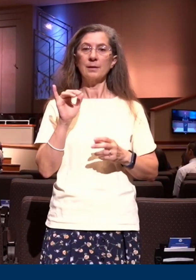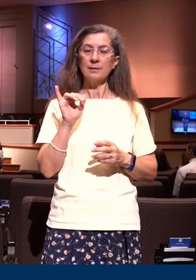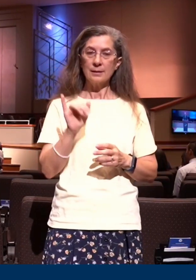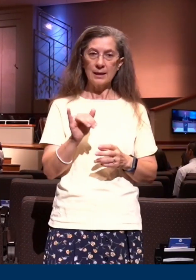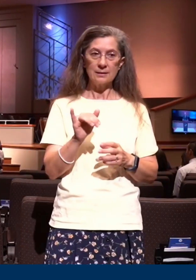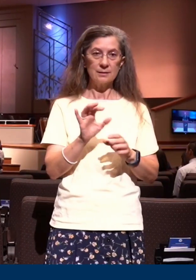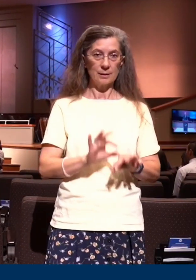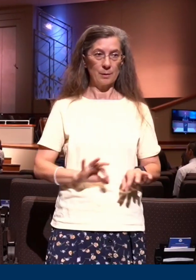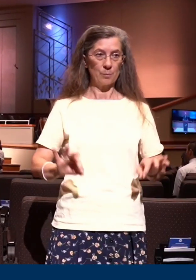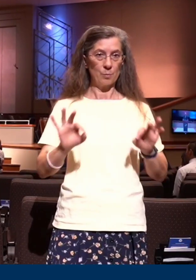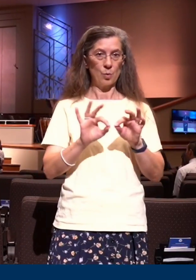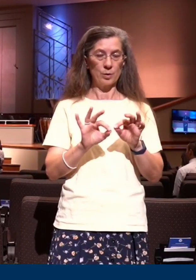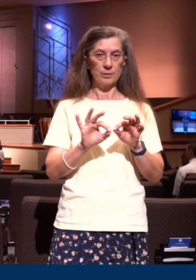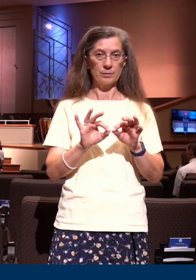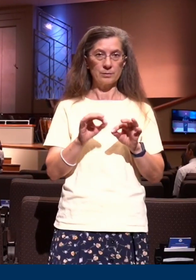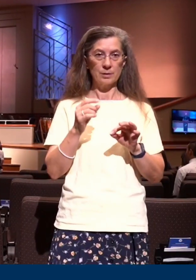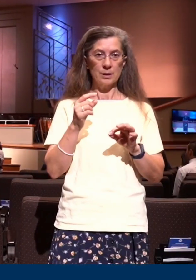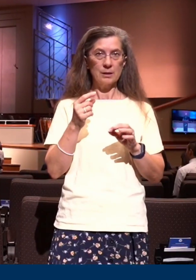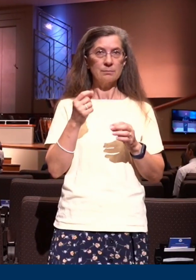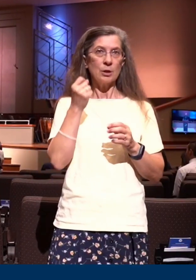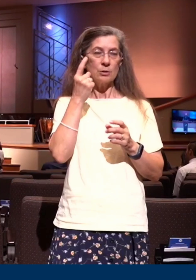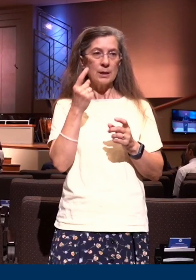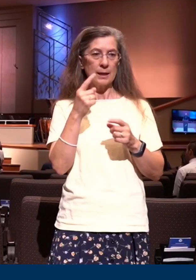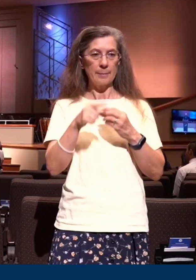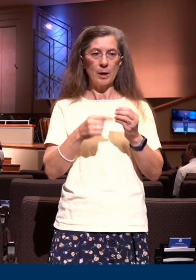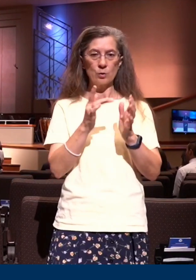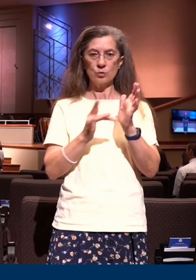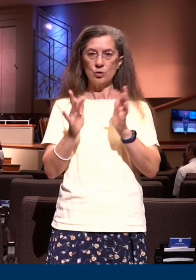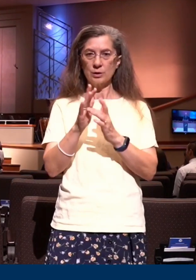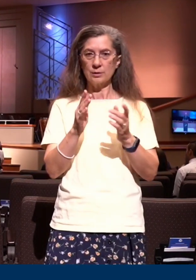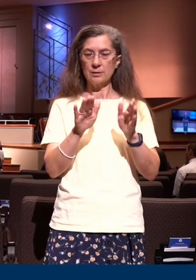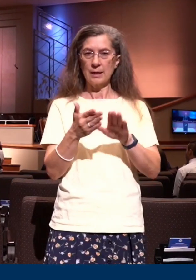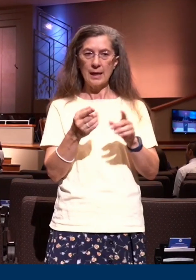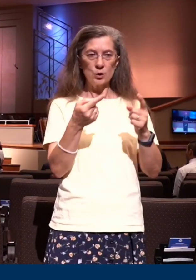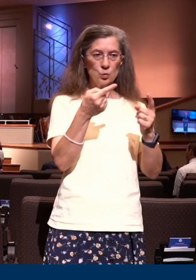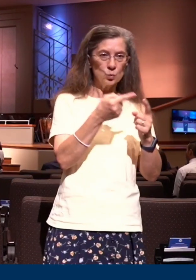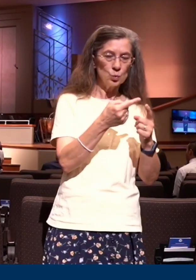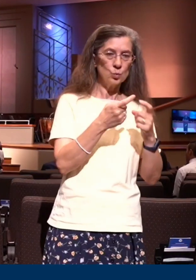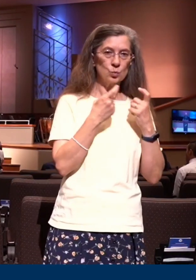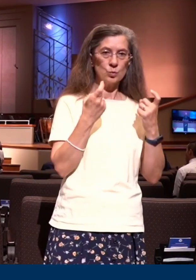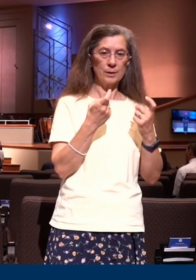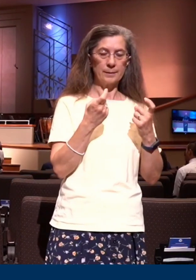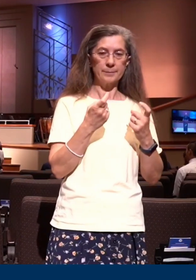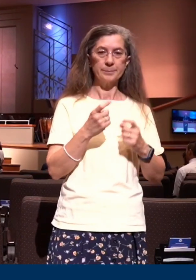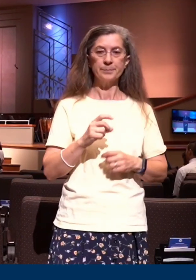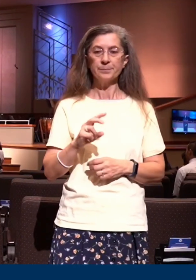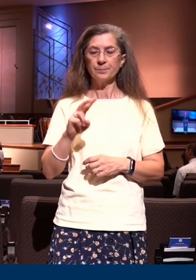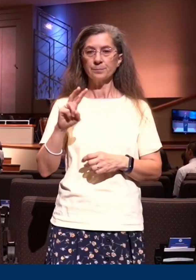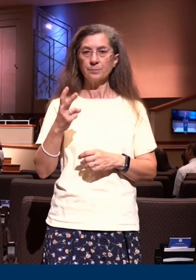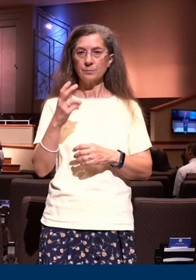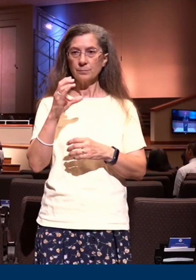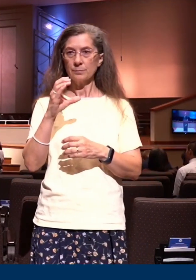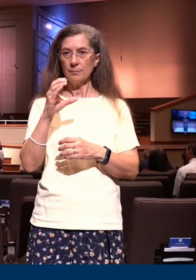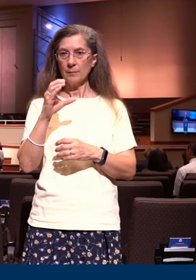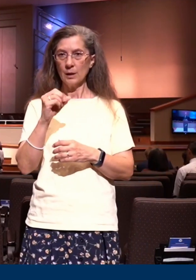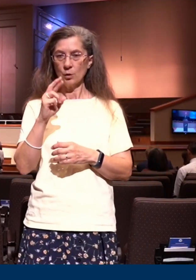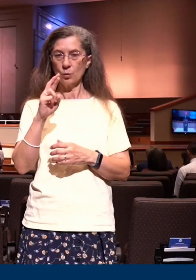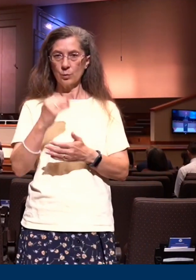believe of the Word unto also we read of it in 2 Corinthians and as we close I want you to turn to 2 Corinthians 5 21